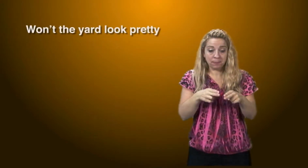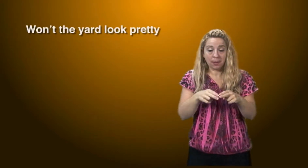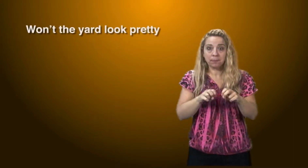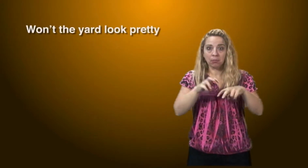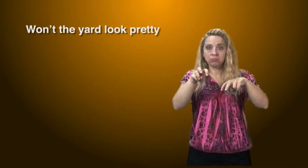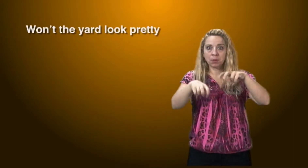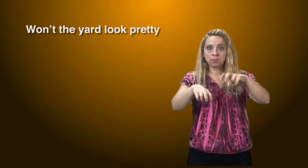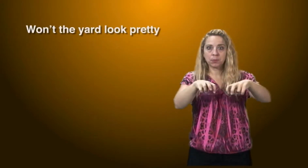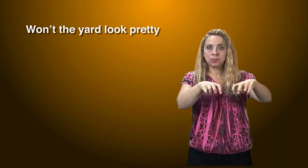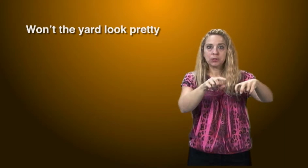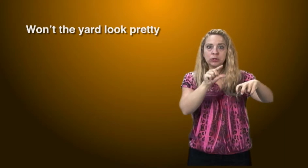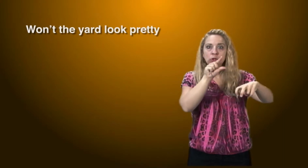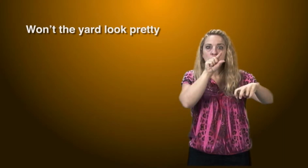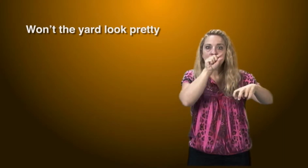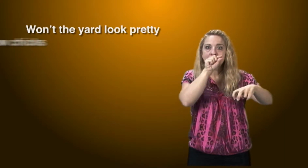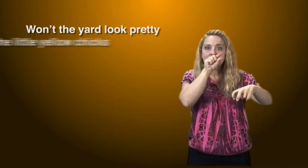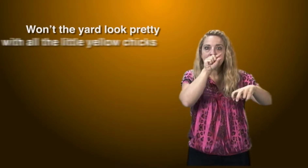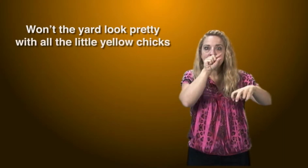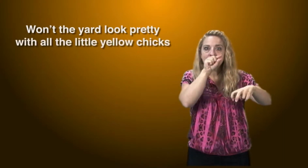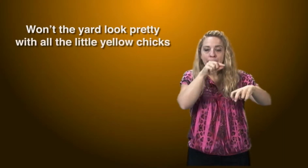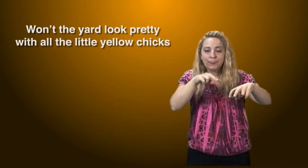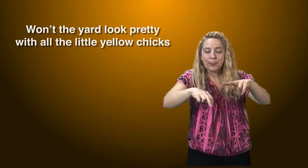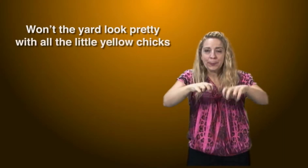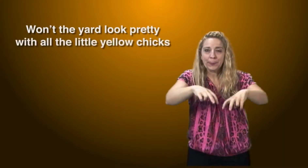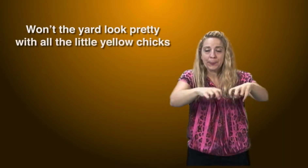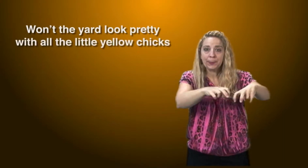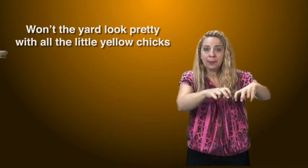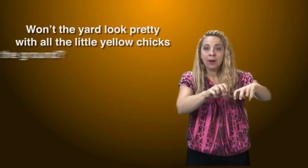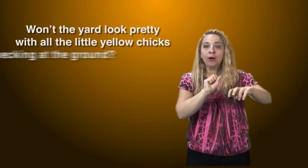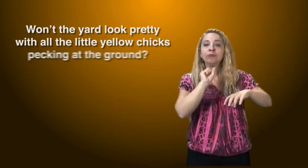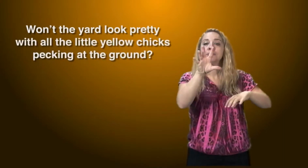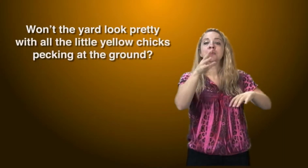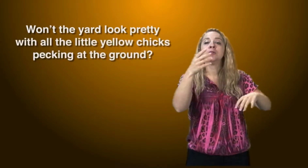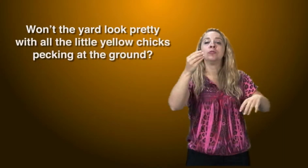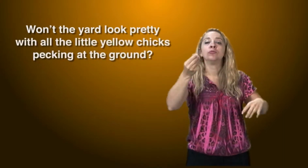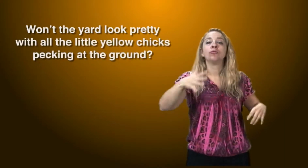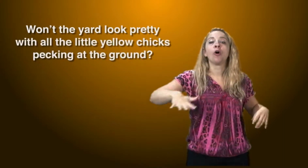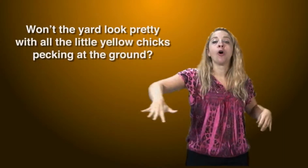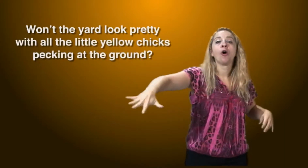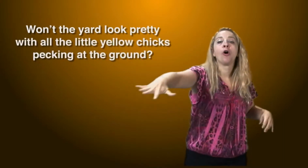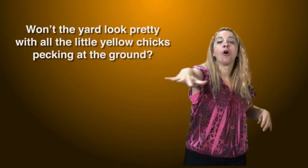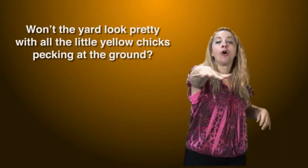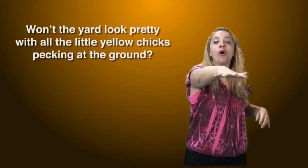Won't the yard look pretty with all the little yellow chicks pecking at the ground?